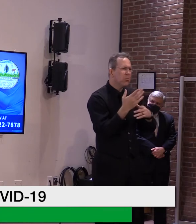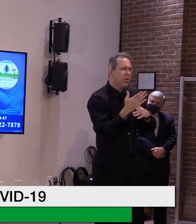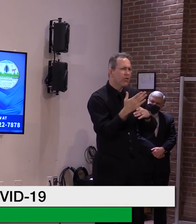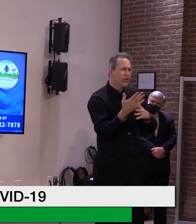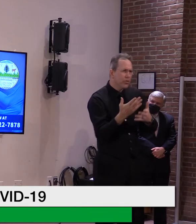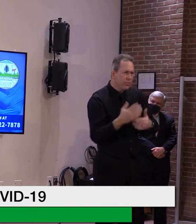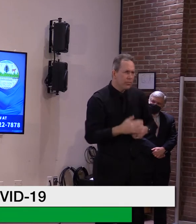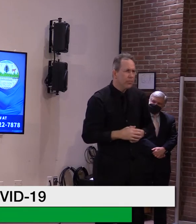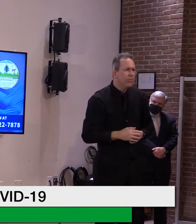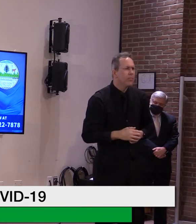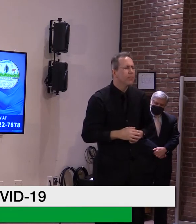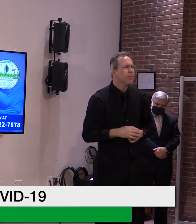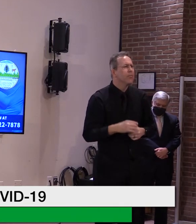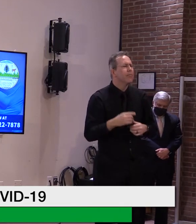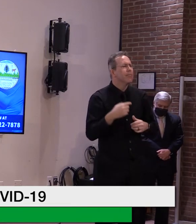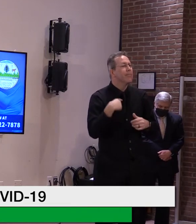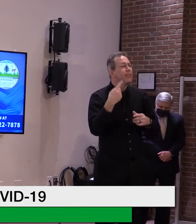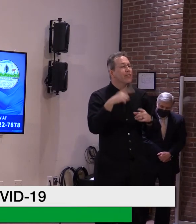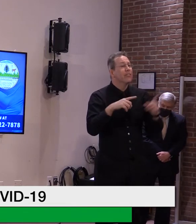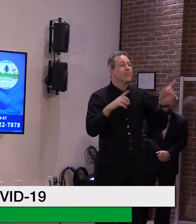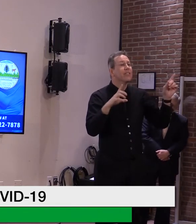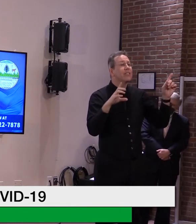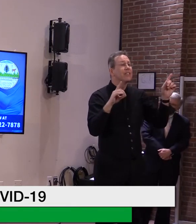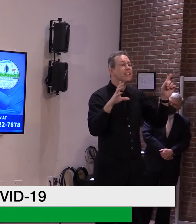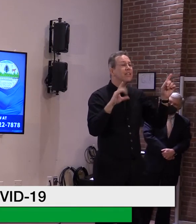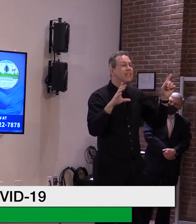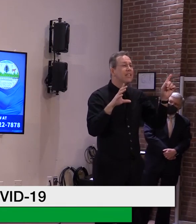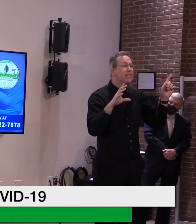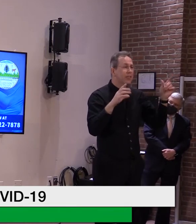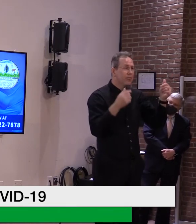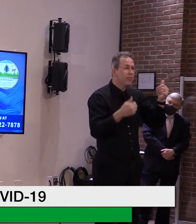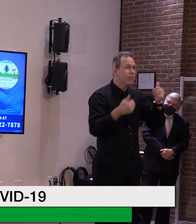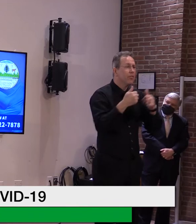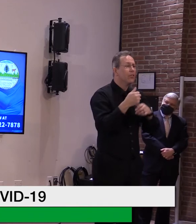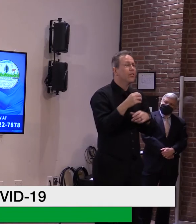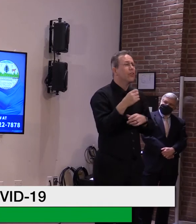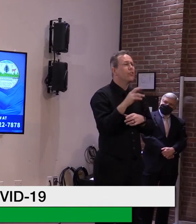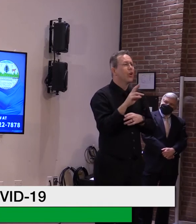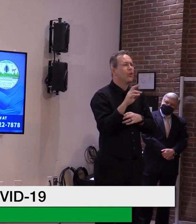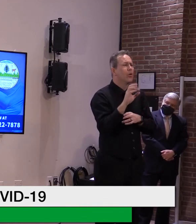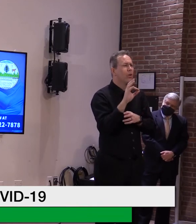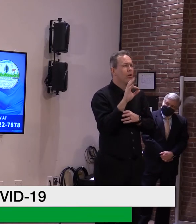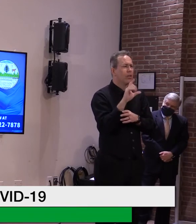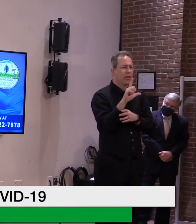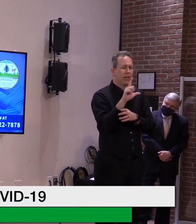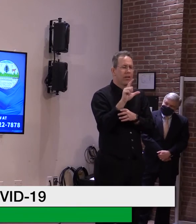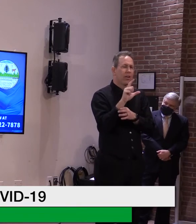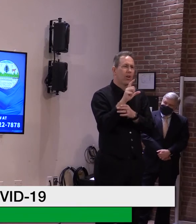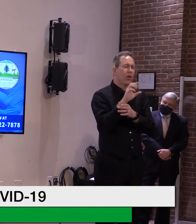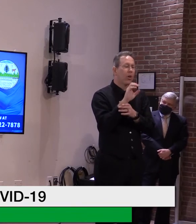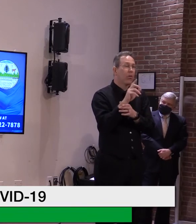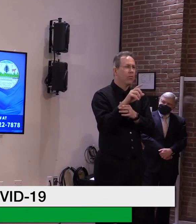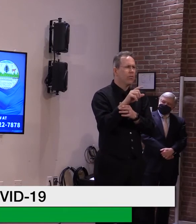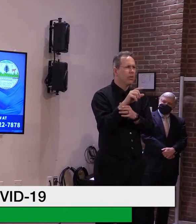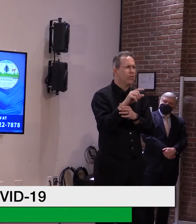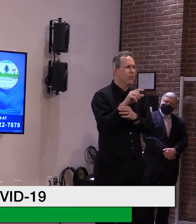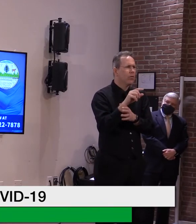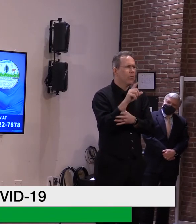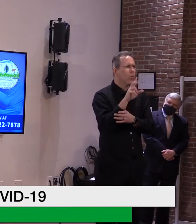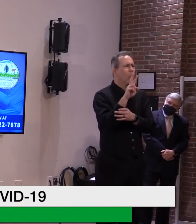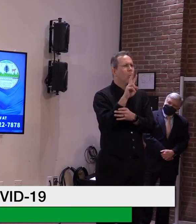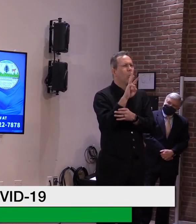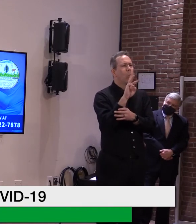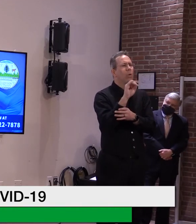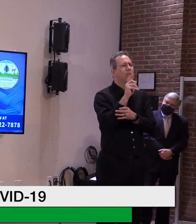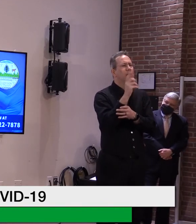Dr. Walensky of the CDC has said. The country has leveled off at about 69, 70,000 cases a day.